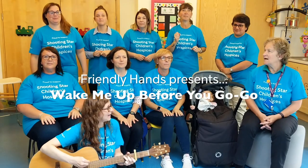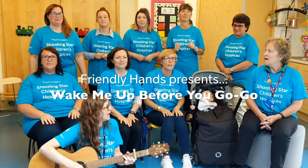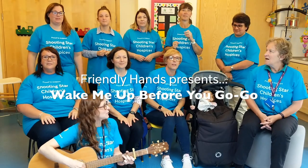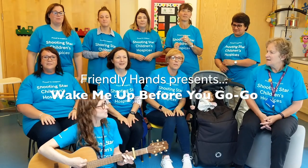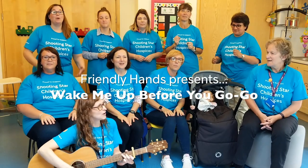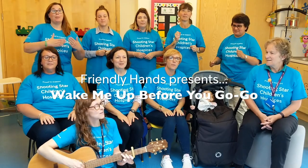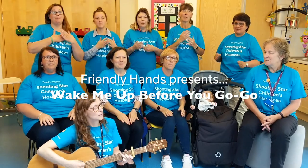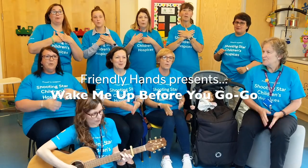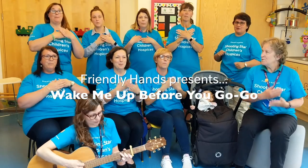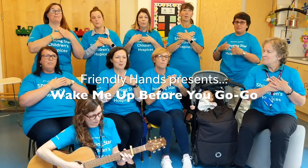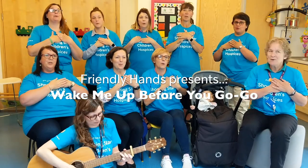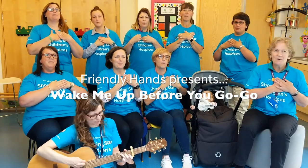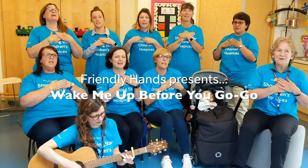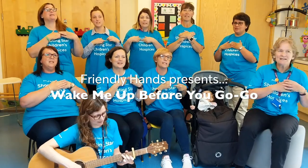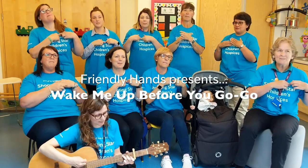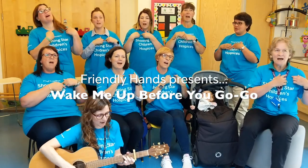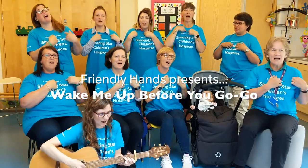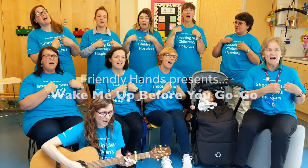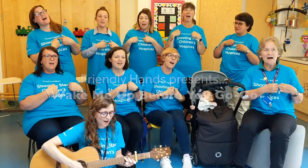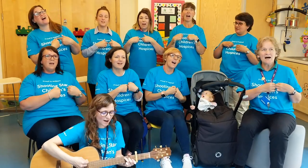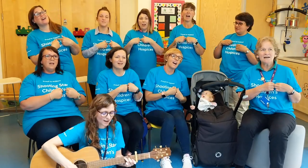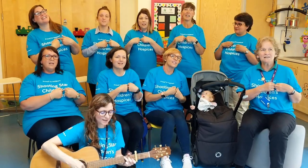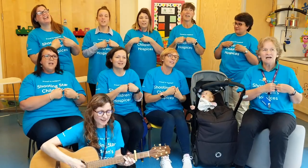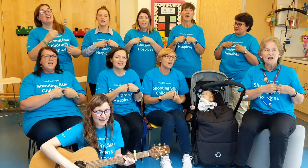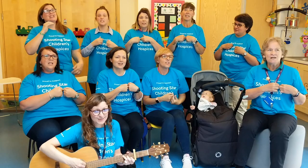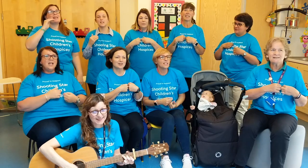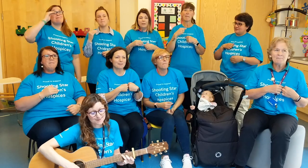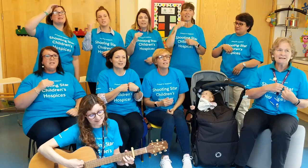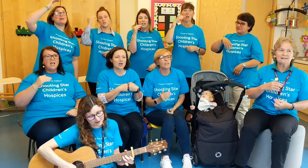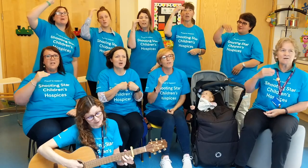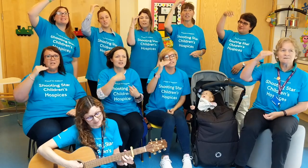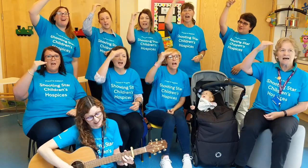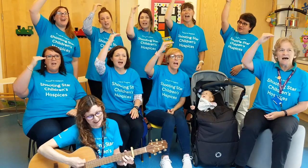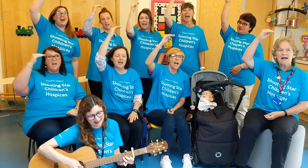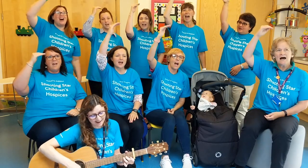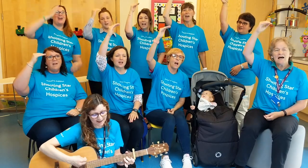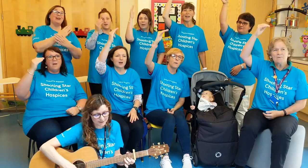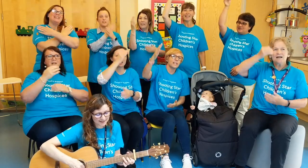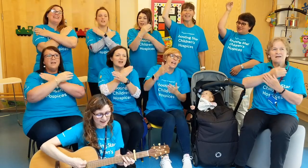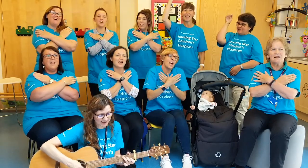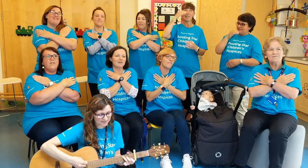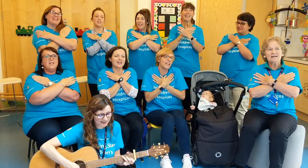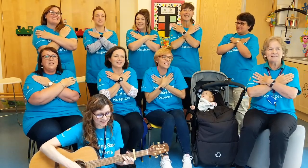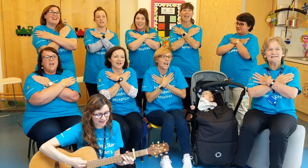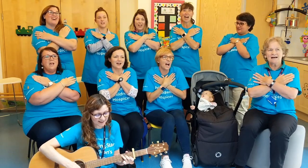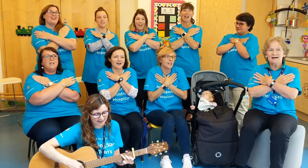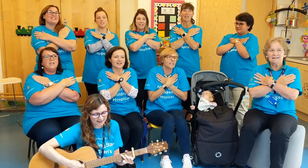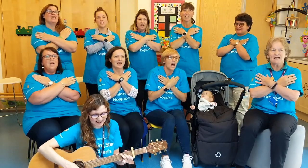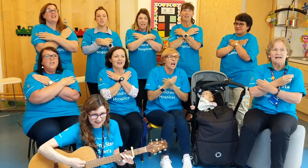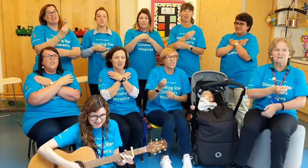You turn the boom boom into my heart You turn my soul sky high when your loving starts I